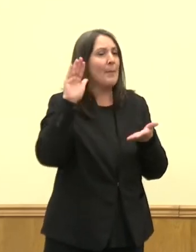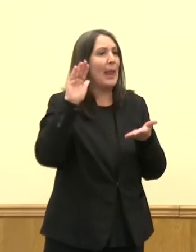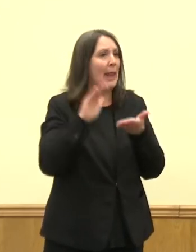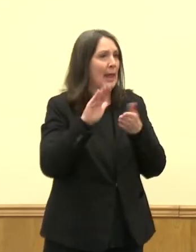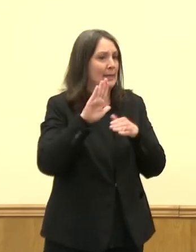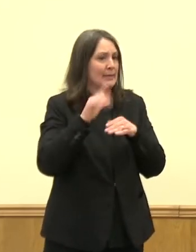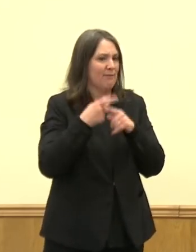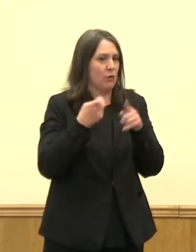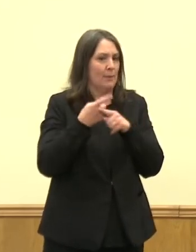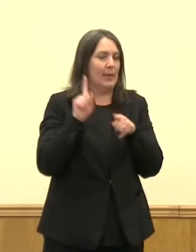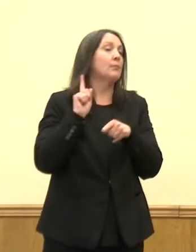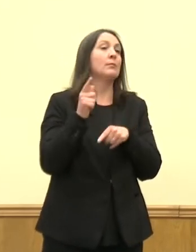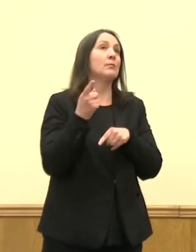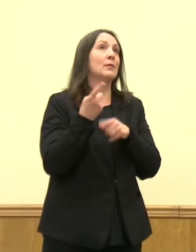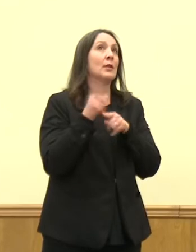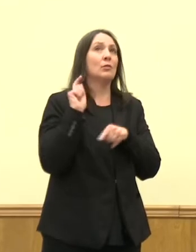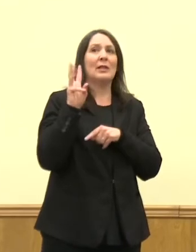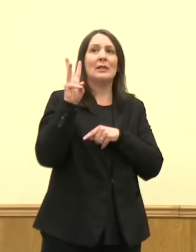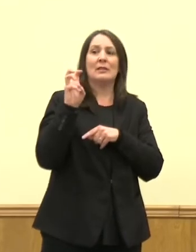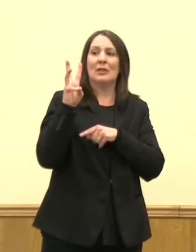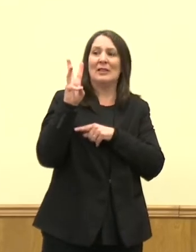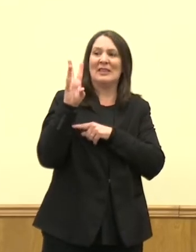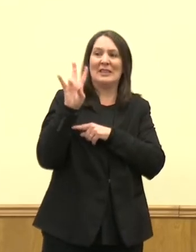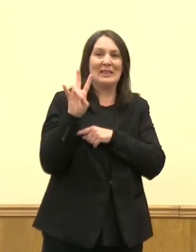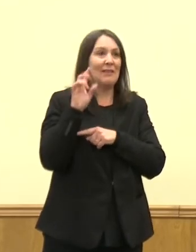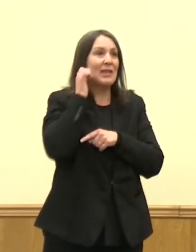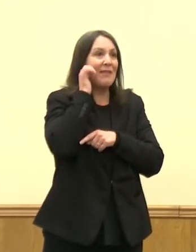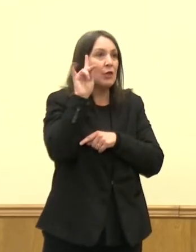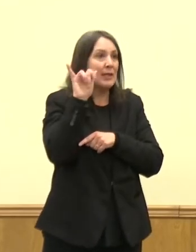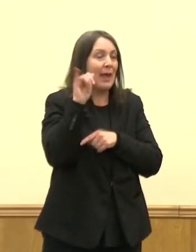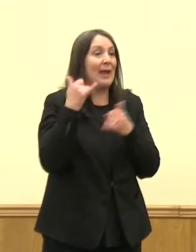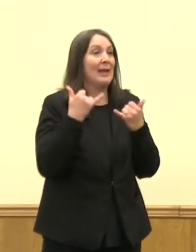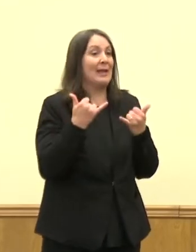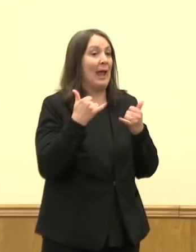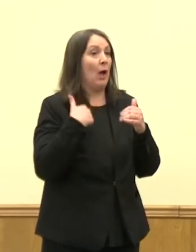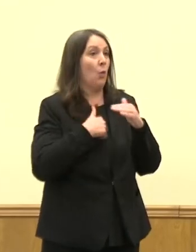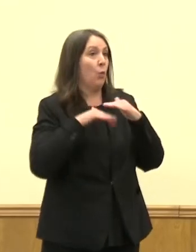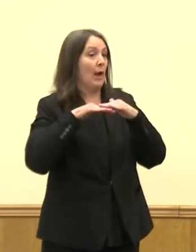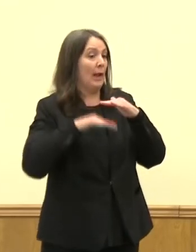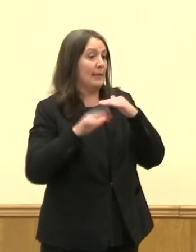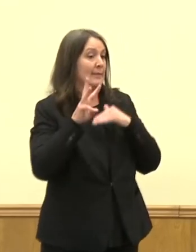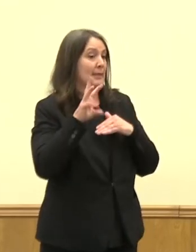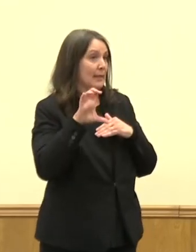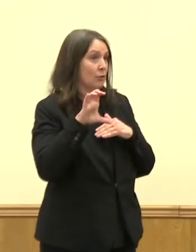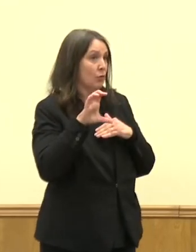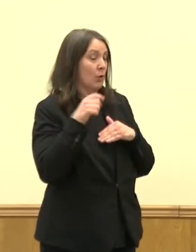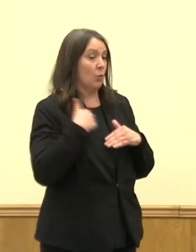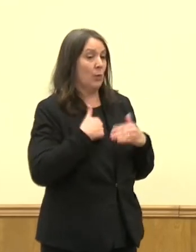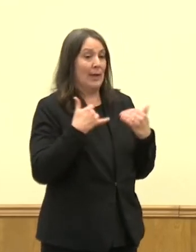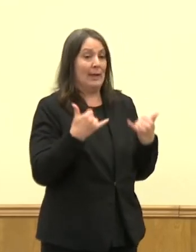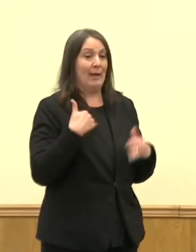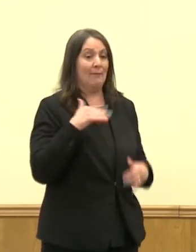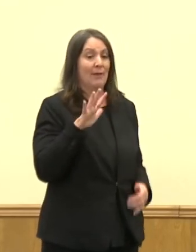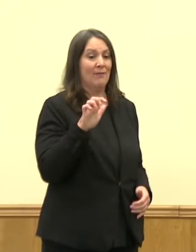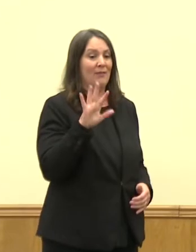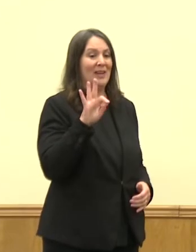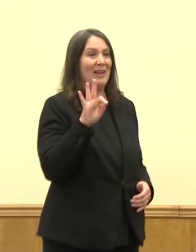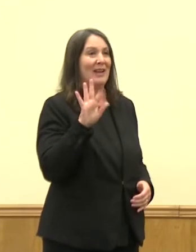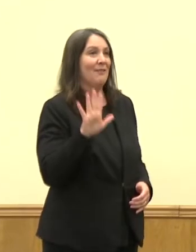Last week, we were at 667 new cases each day. We are now under 600 at 595.